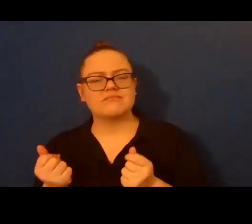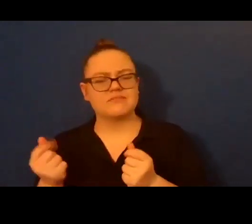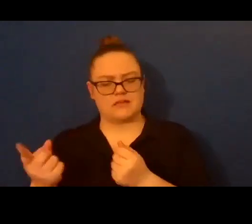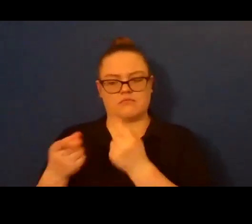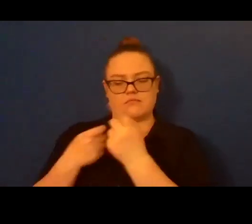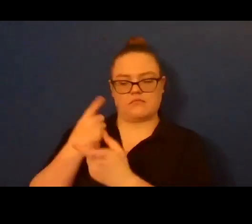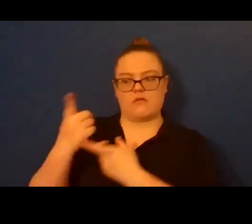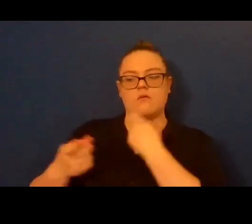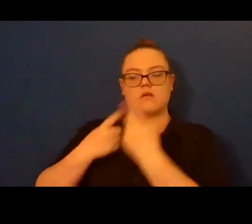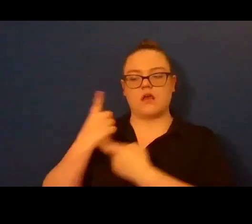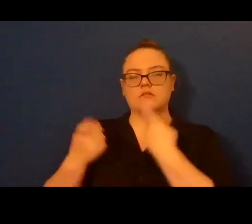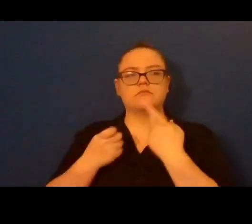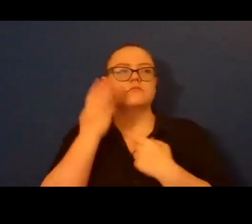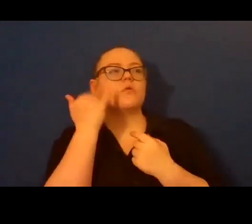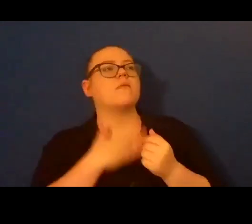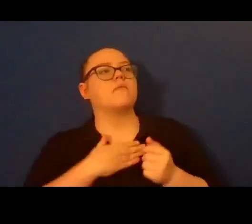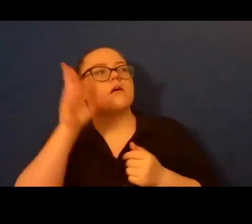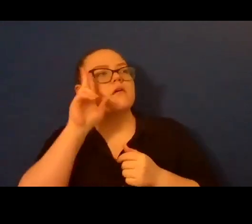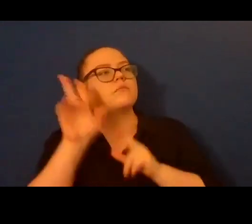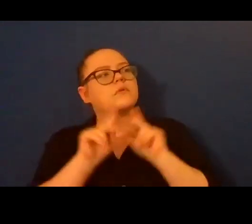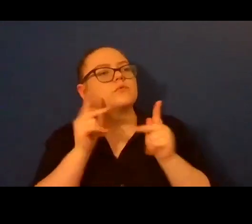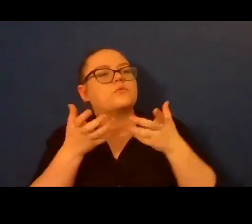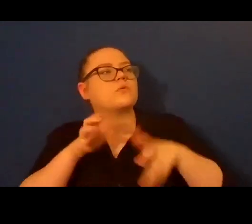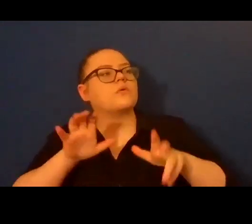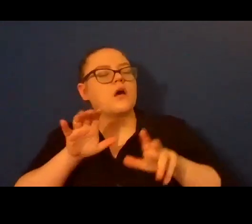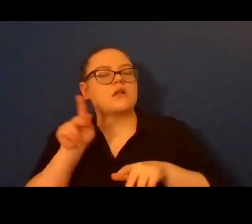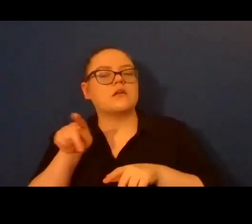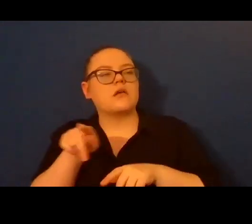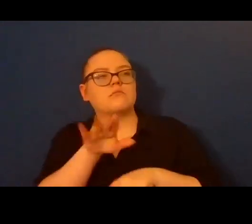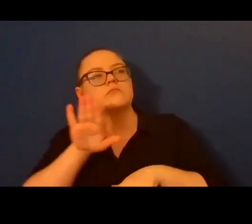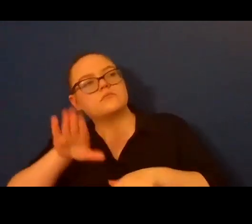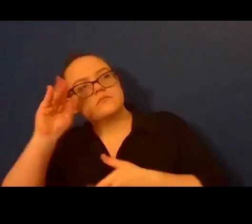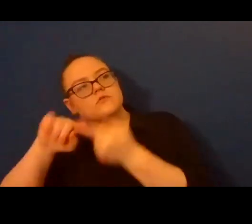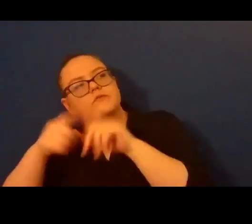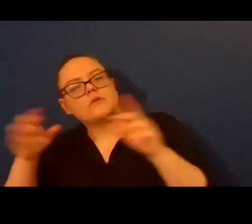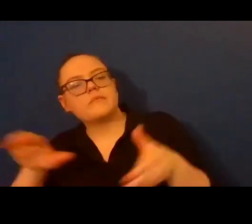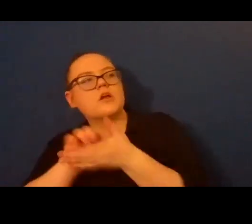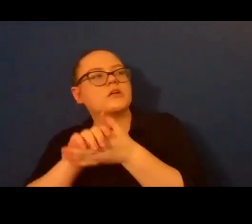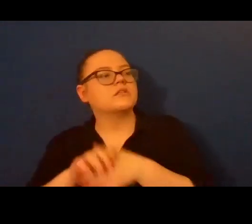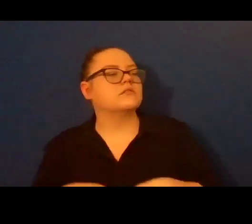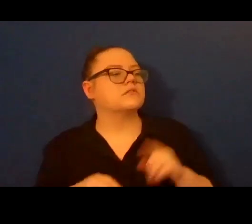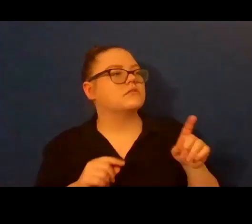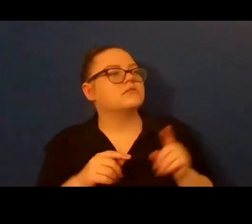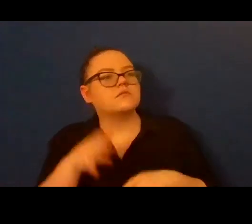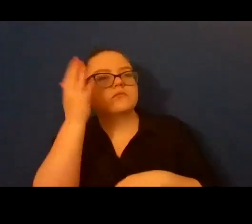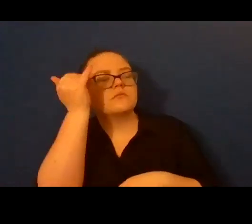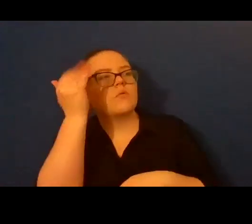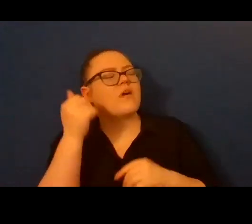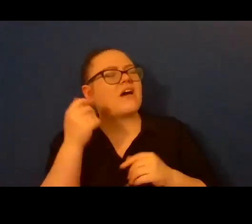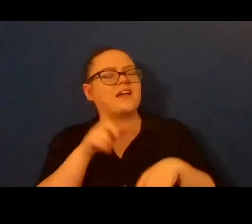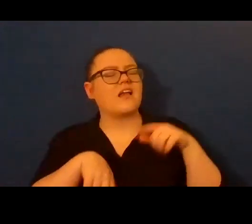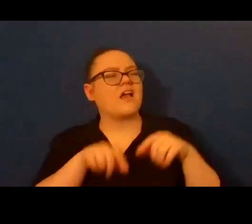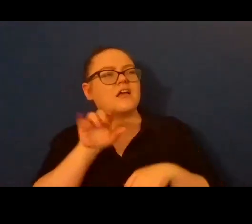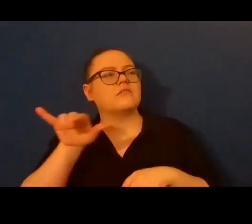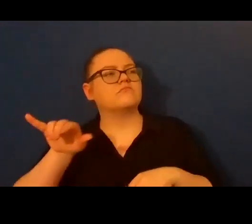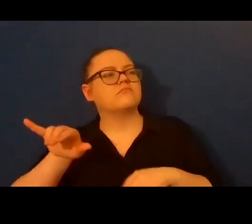Why did we have to wait until the first of the year to go to the doctor? Why can he play with squirt guns in the front yard and his cousin cannot?